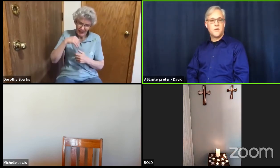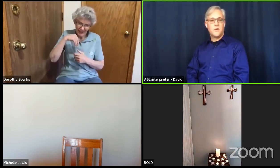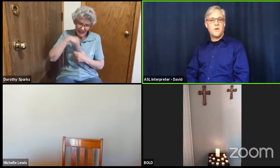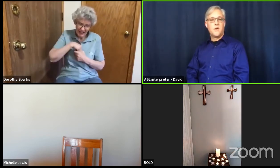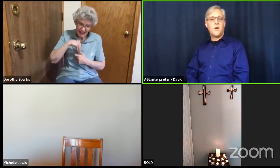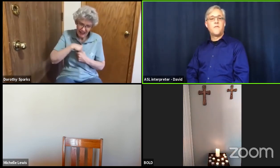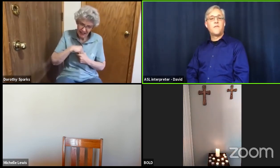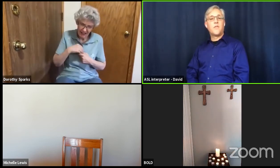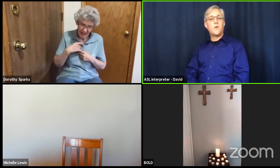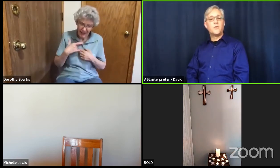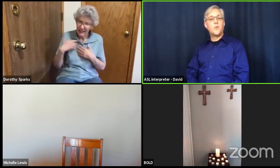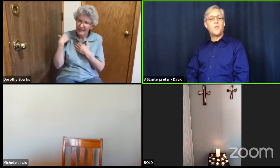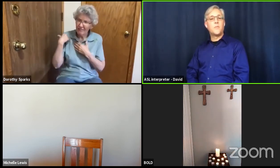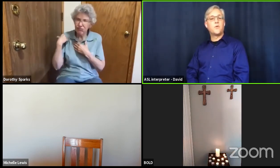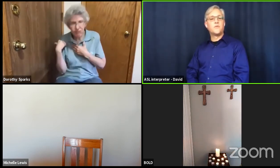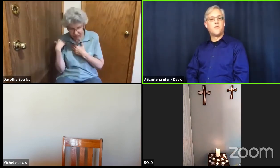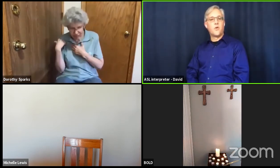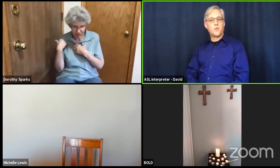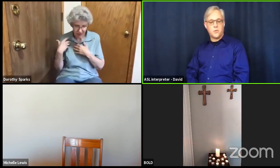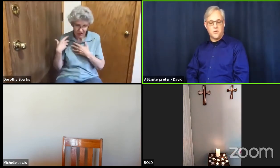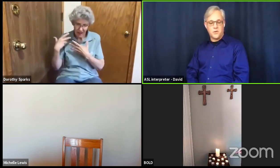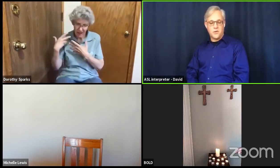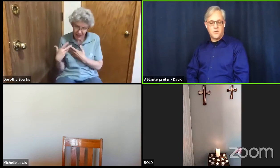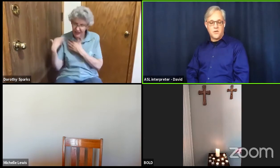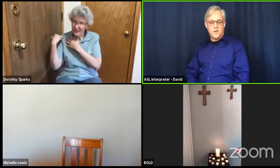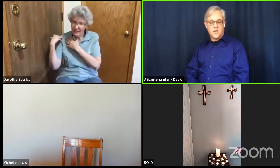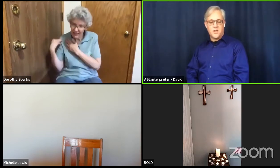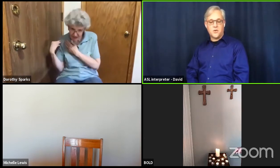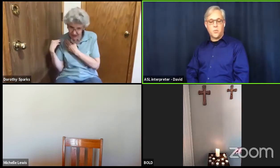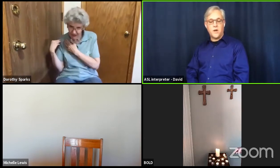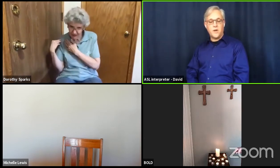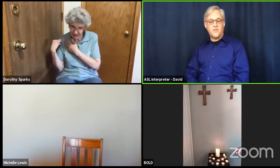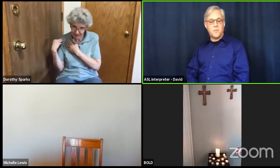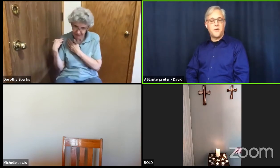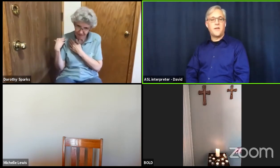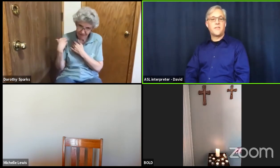for those weary are the most vulnerable and are weary of bearing the load